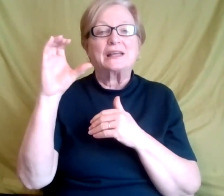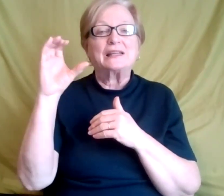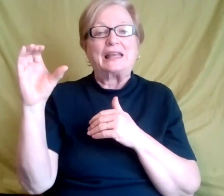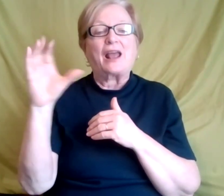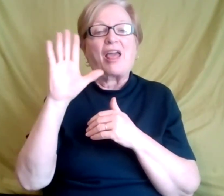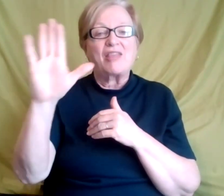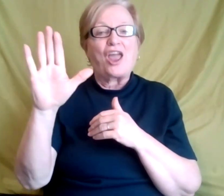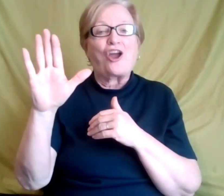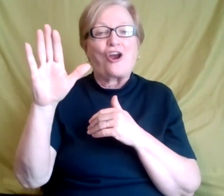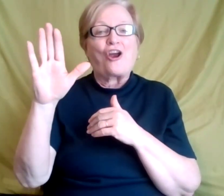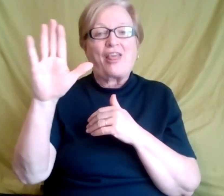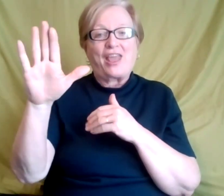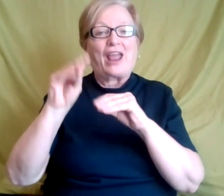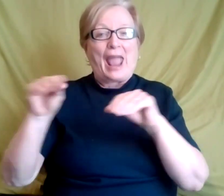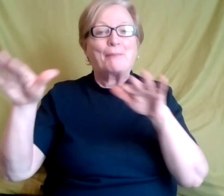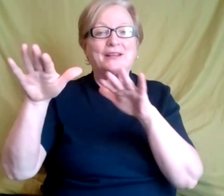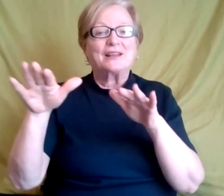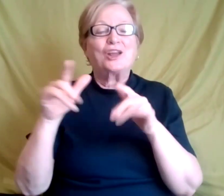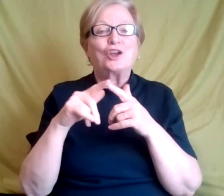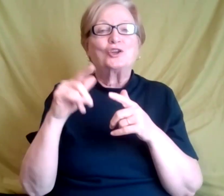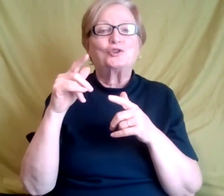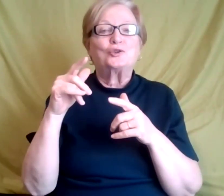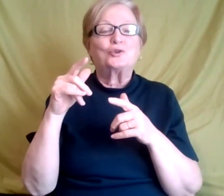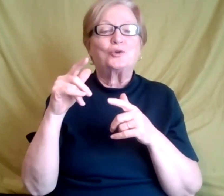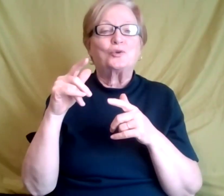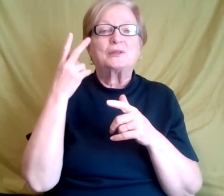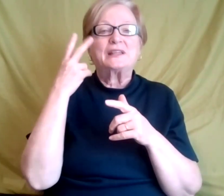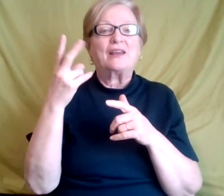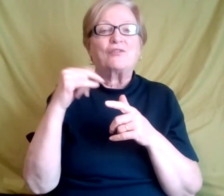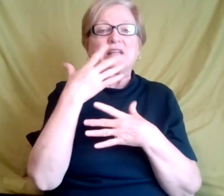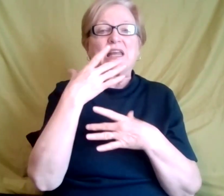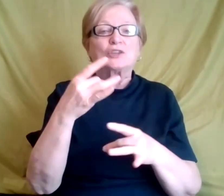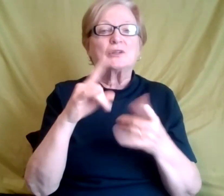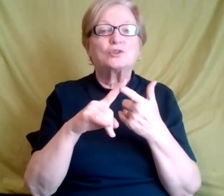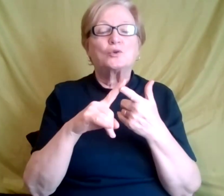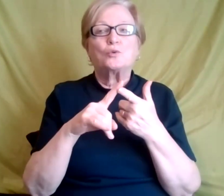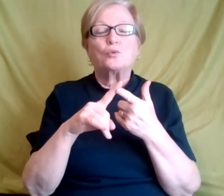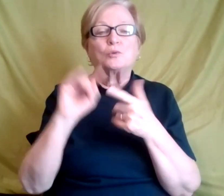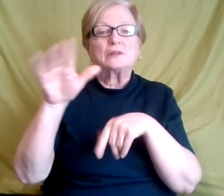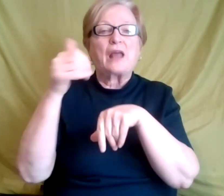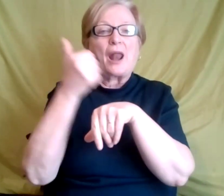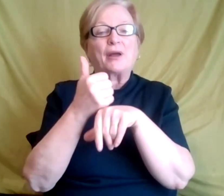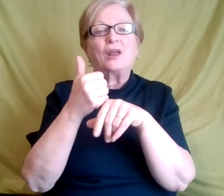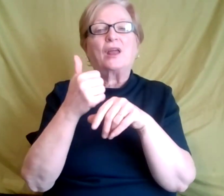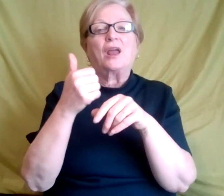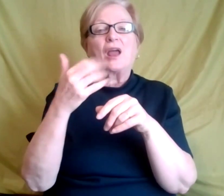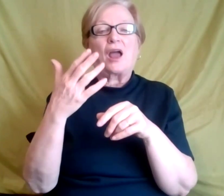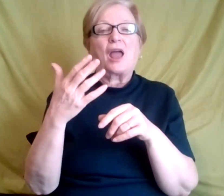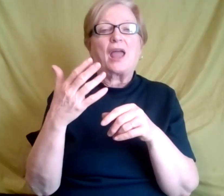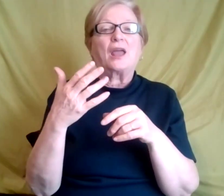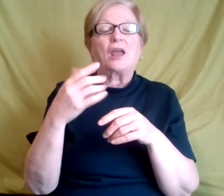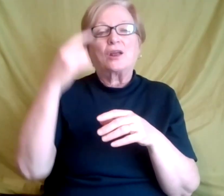their campus, um, to see, get, see if there's an interest in forming a neurodivergent student